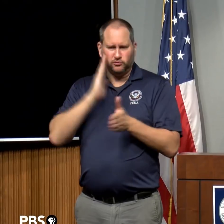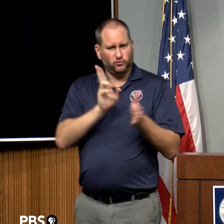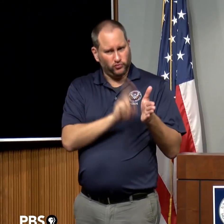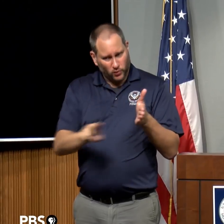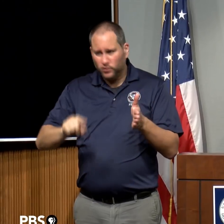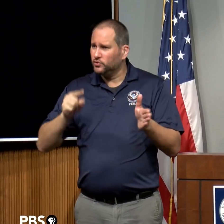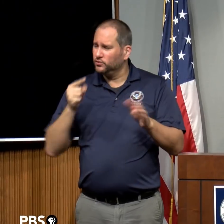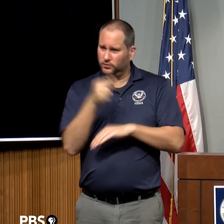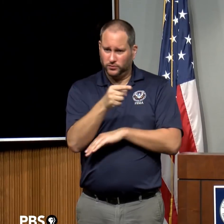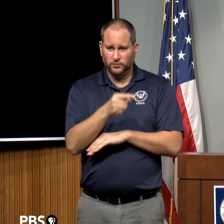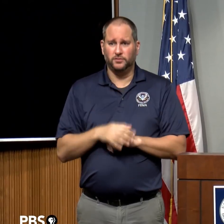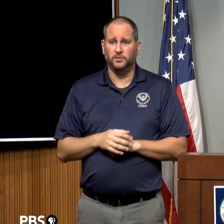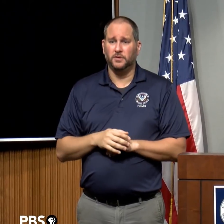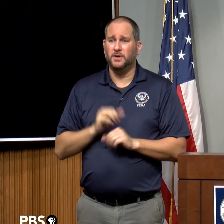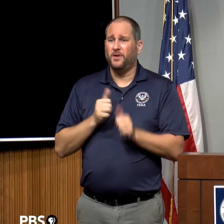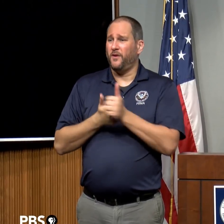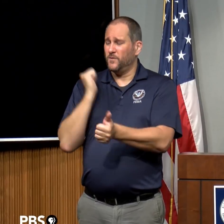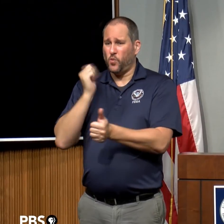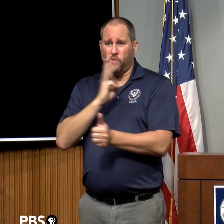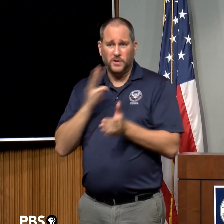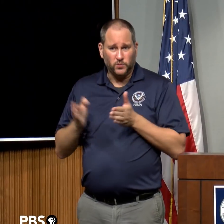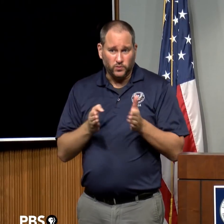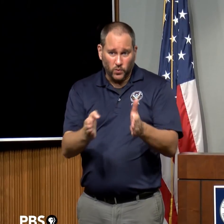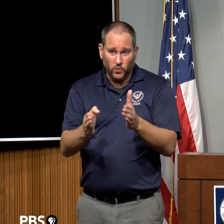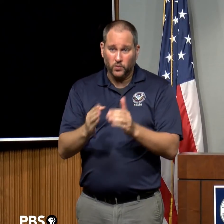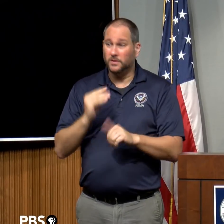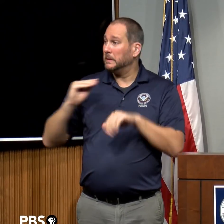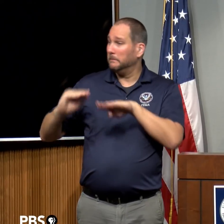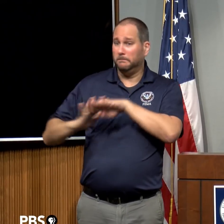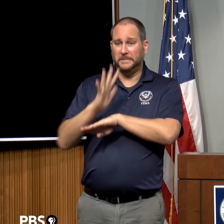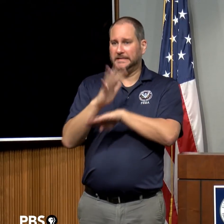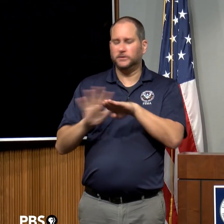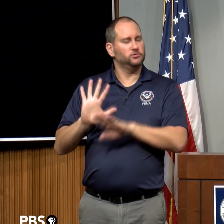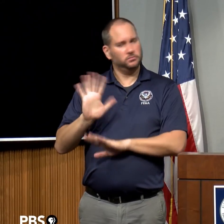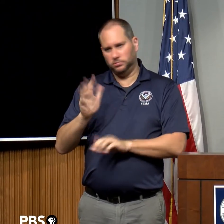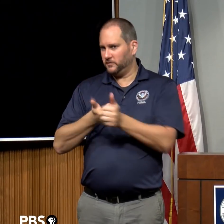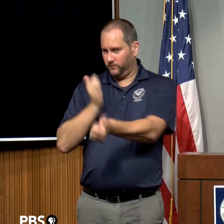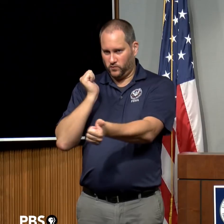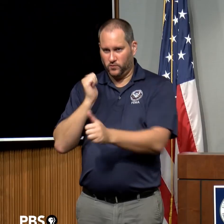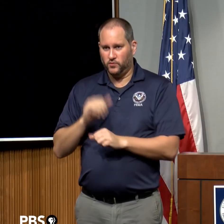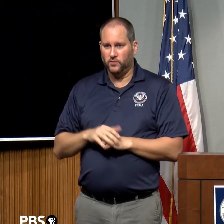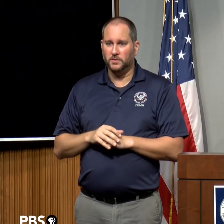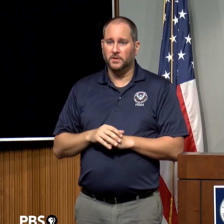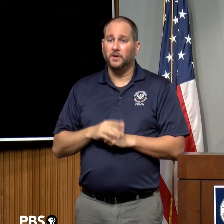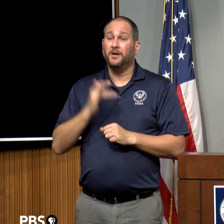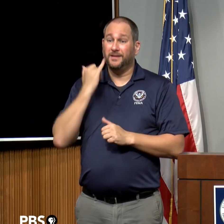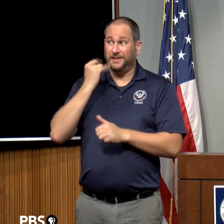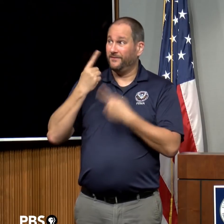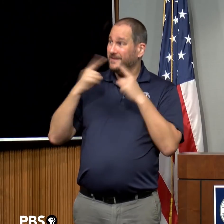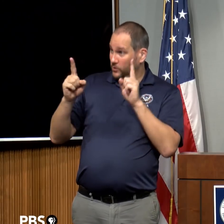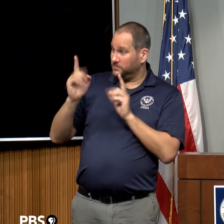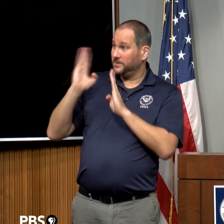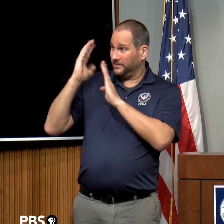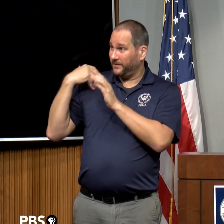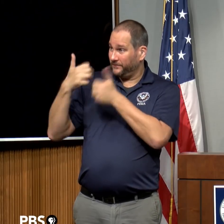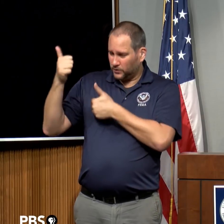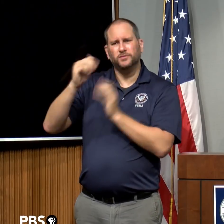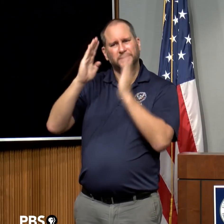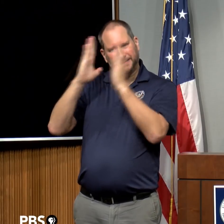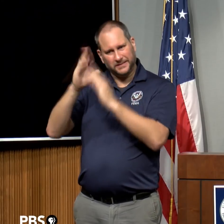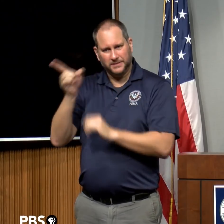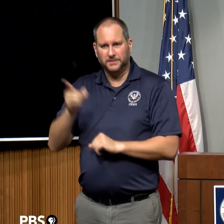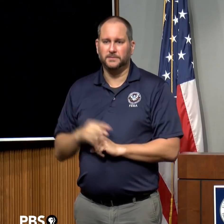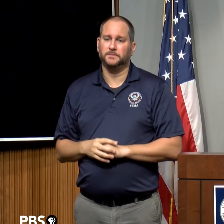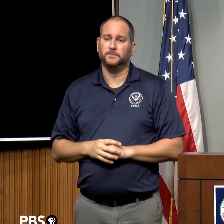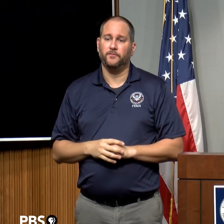clear of beaches, and heed all safety messages and evacuation orders from state and local authorities. Social media is great